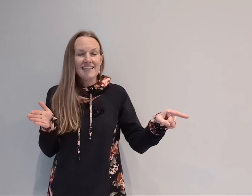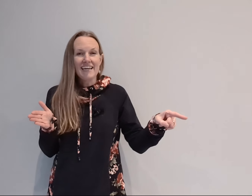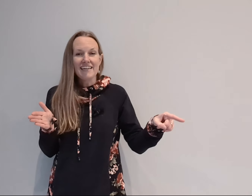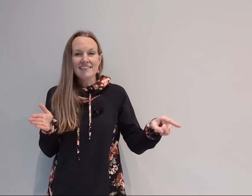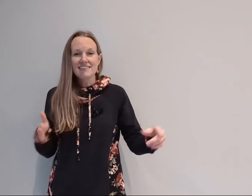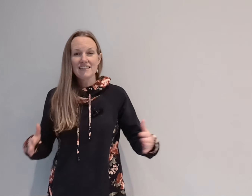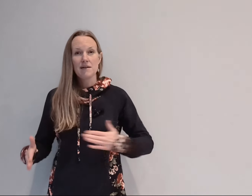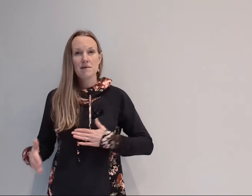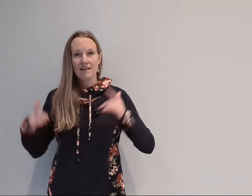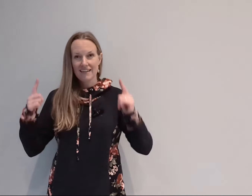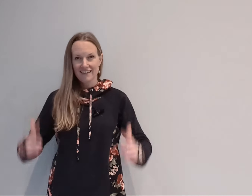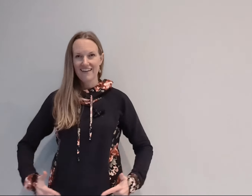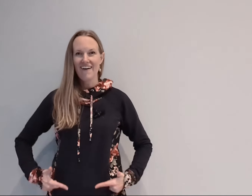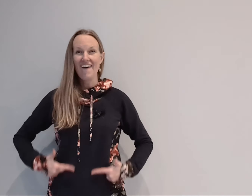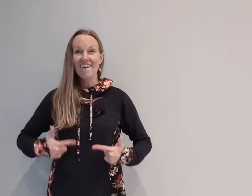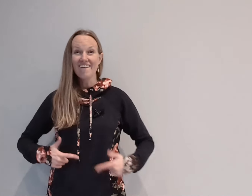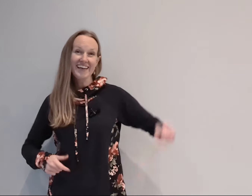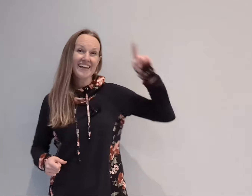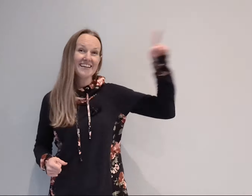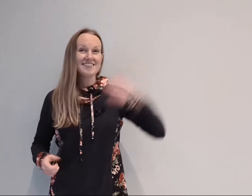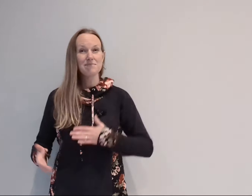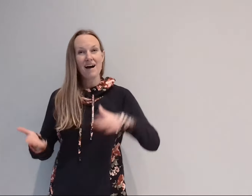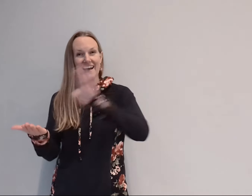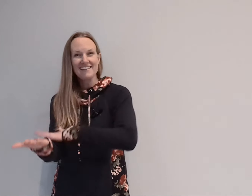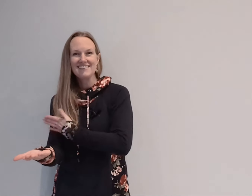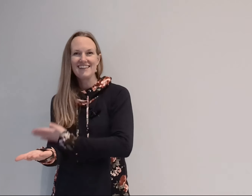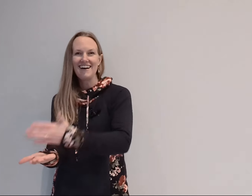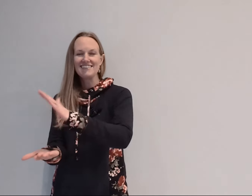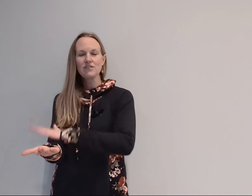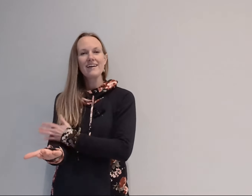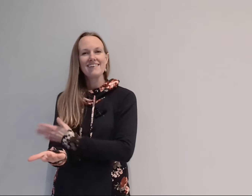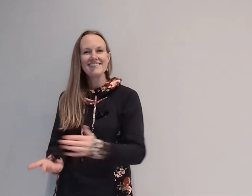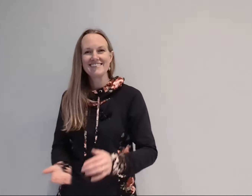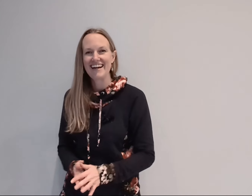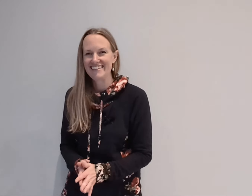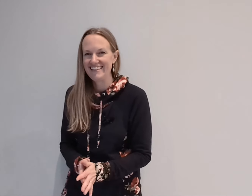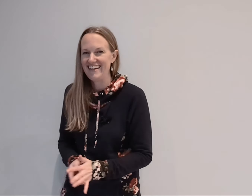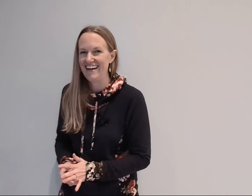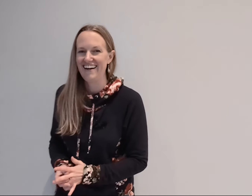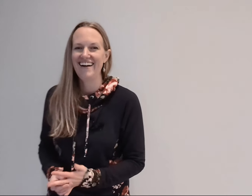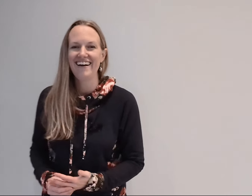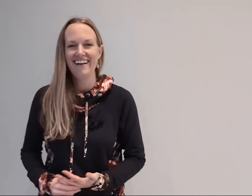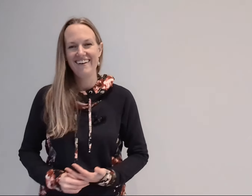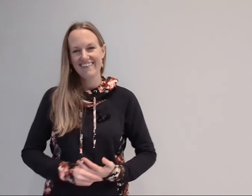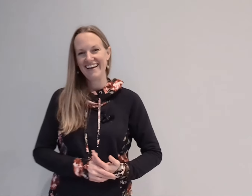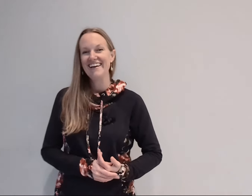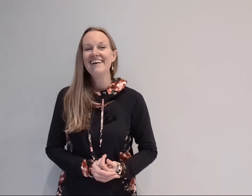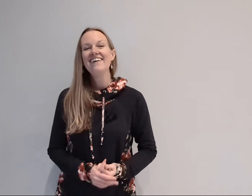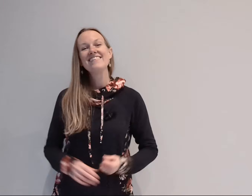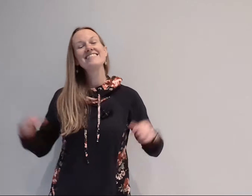days oh he is my song sorry i got a little distracted there okay we'll